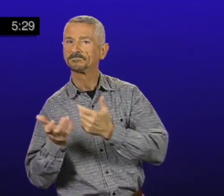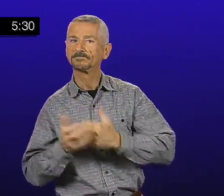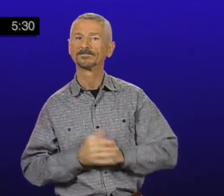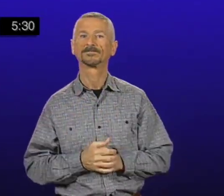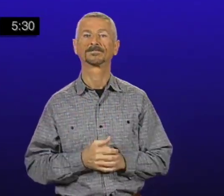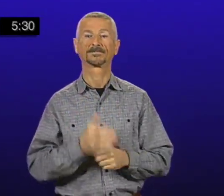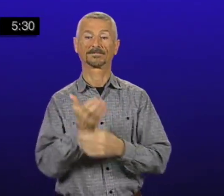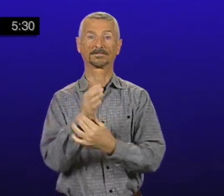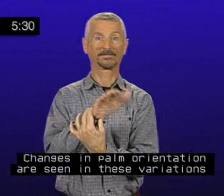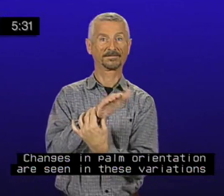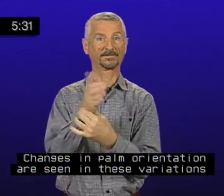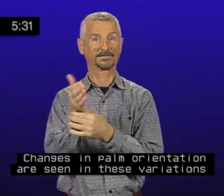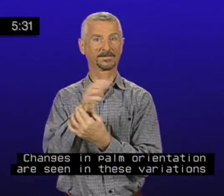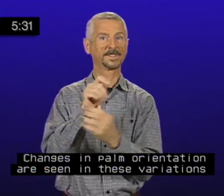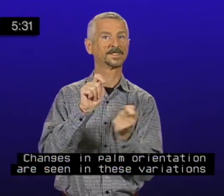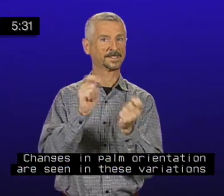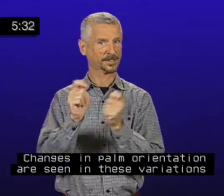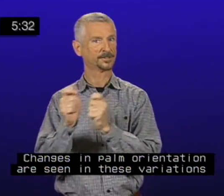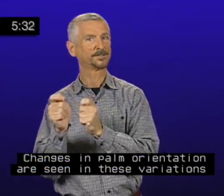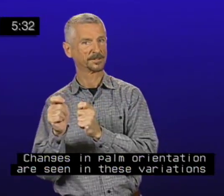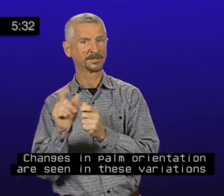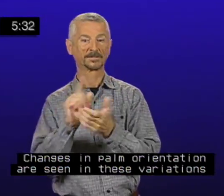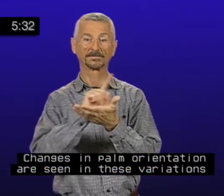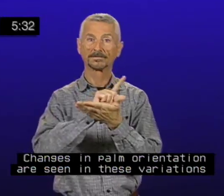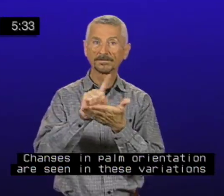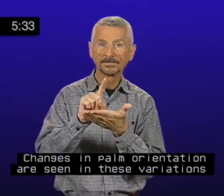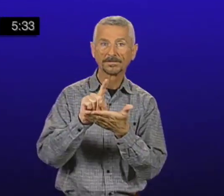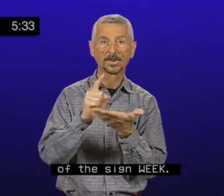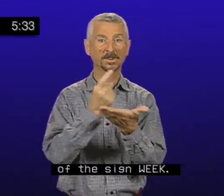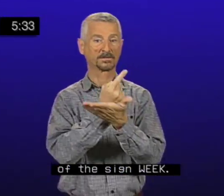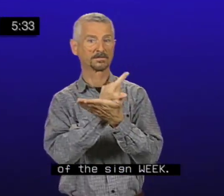Changes in palm orientation are seen in these variations of the sign WEAK.